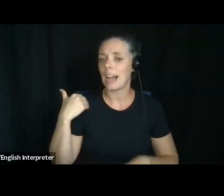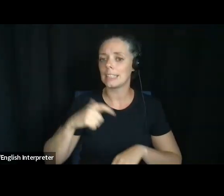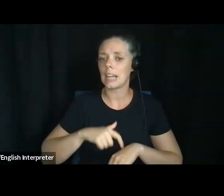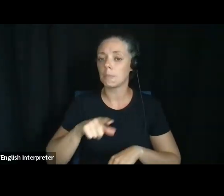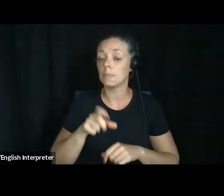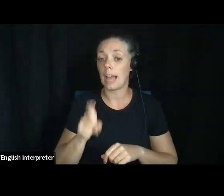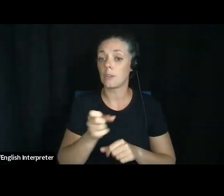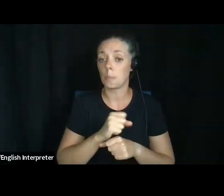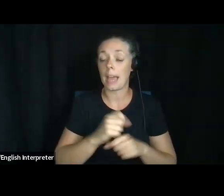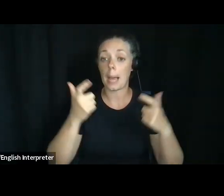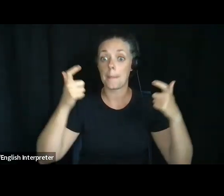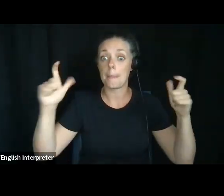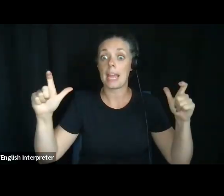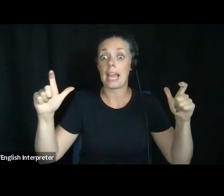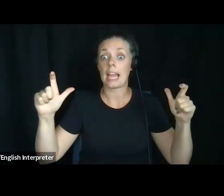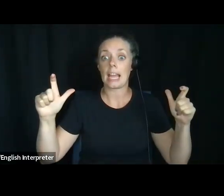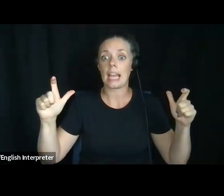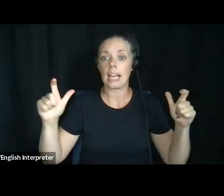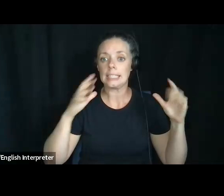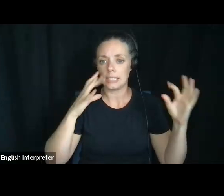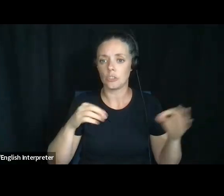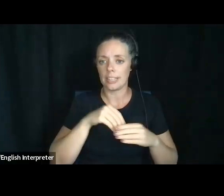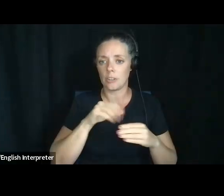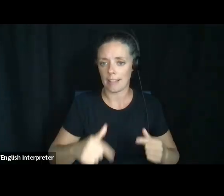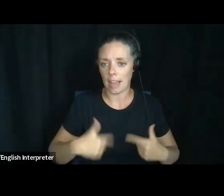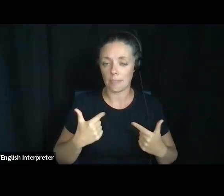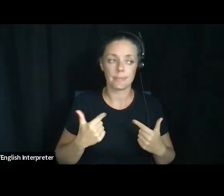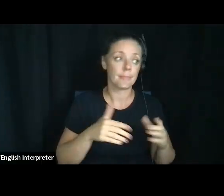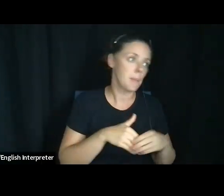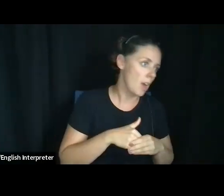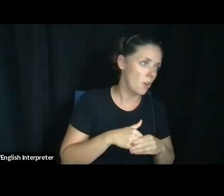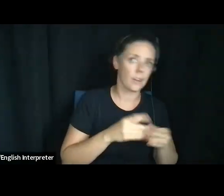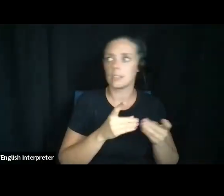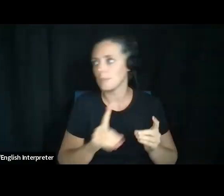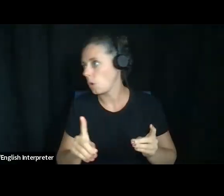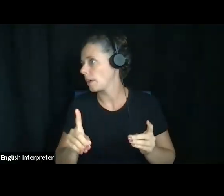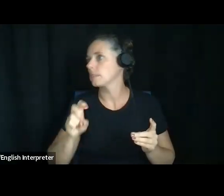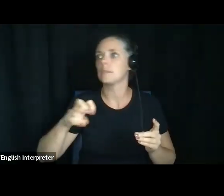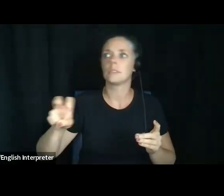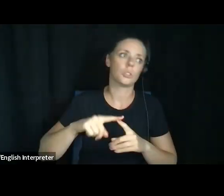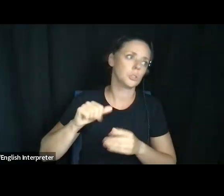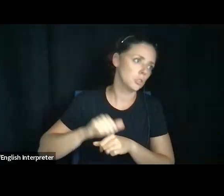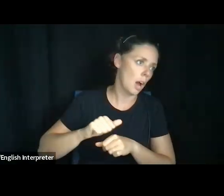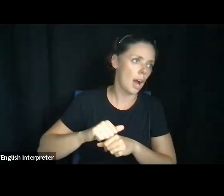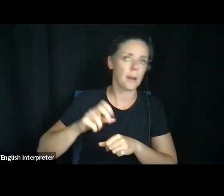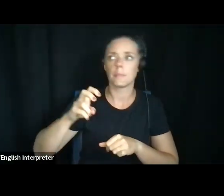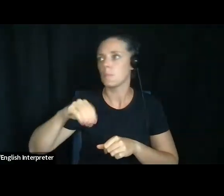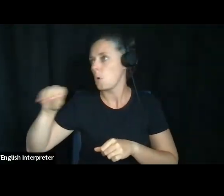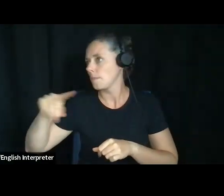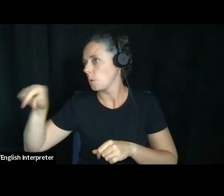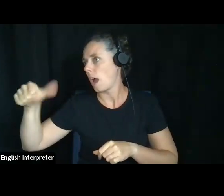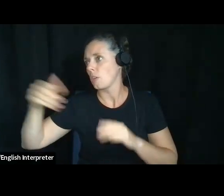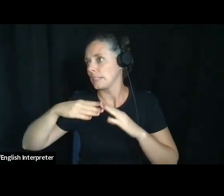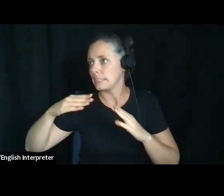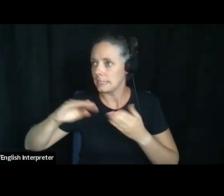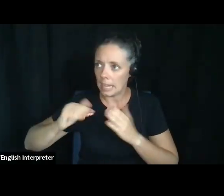make a major decision in your life, get married, get divorced, change jobs, move to another city, maybe a major